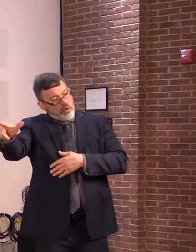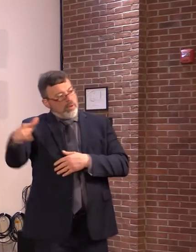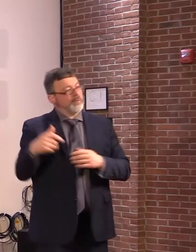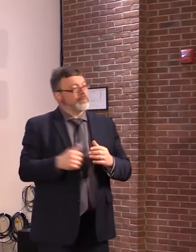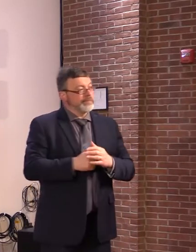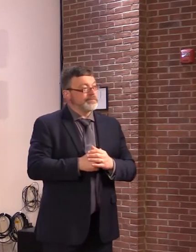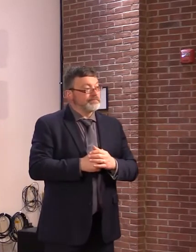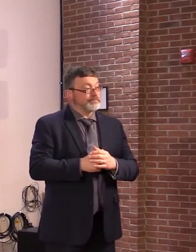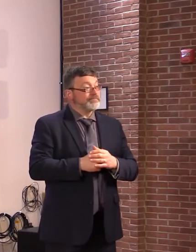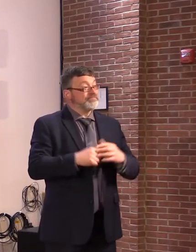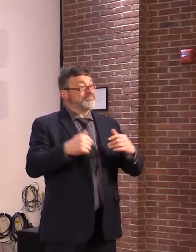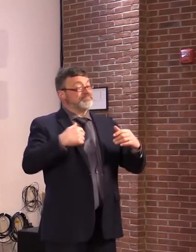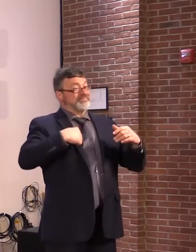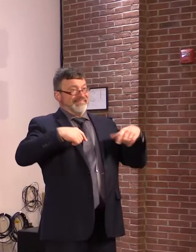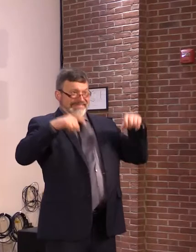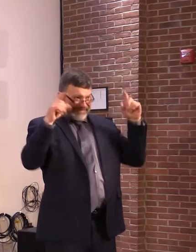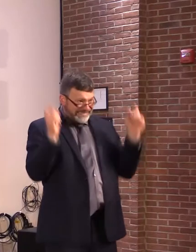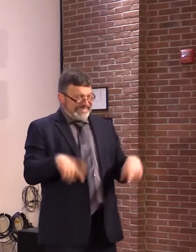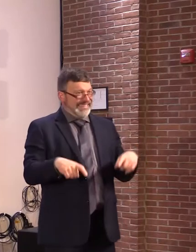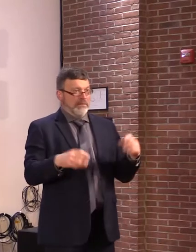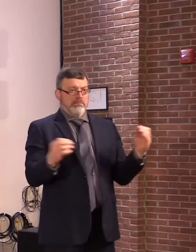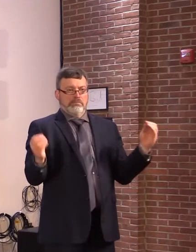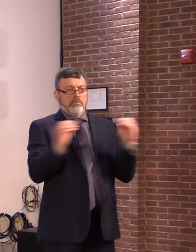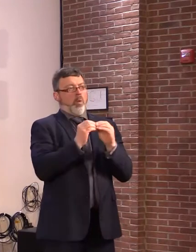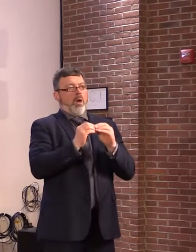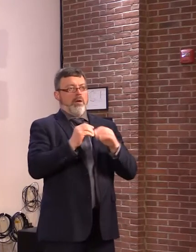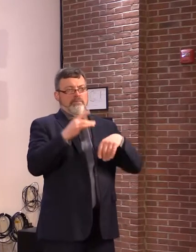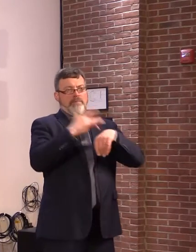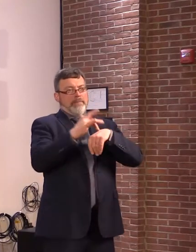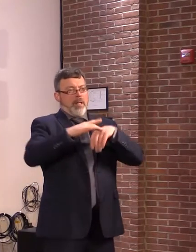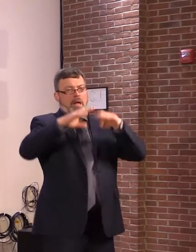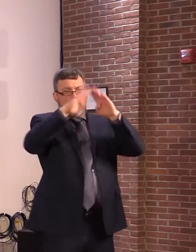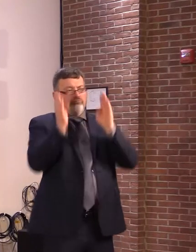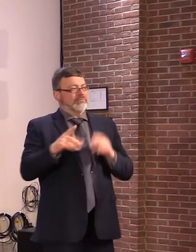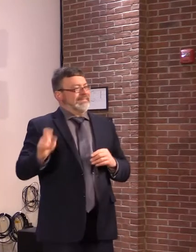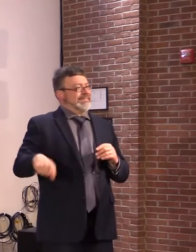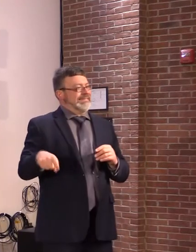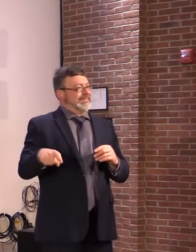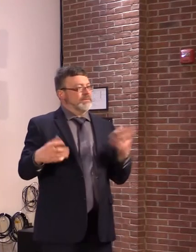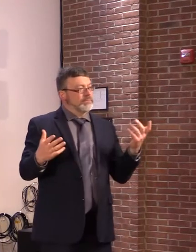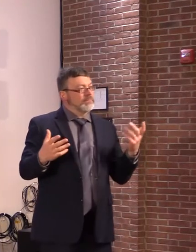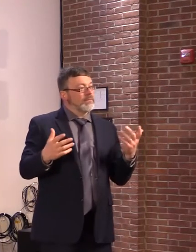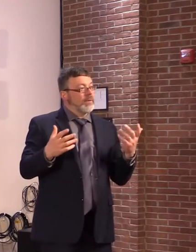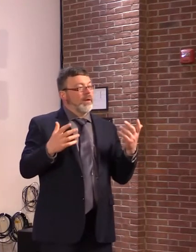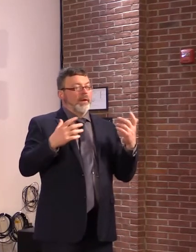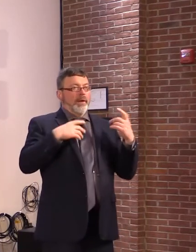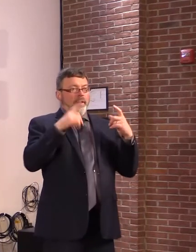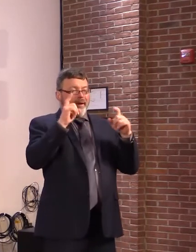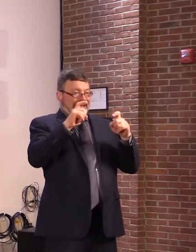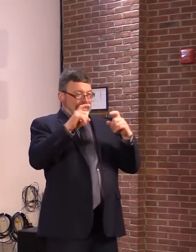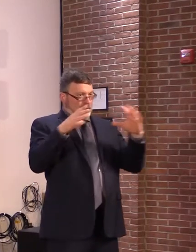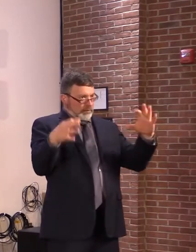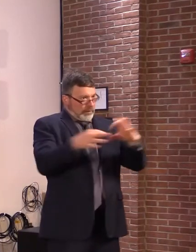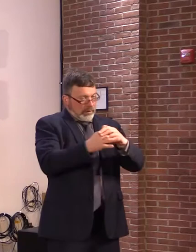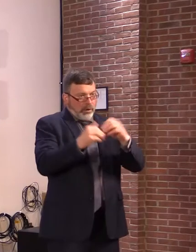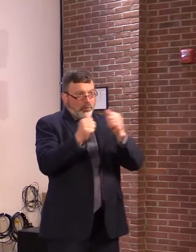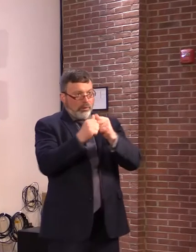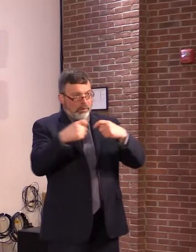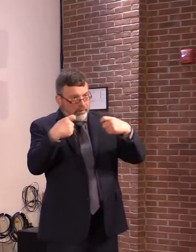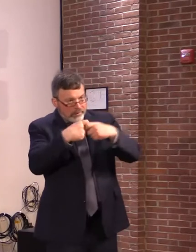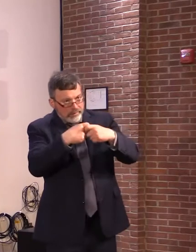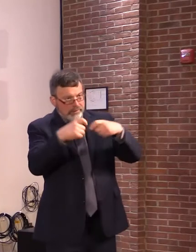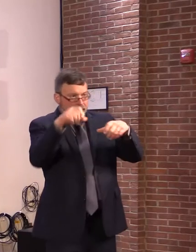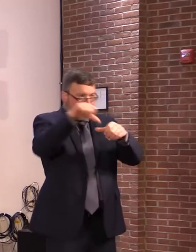a smart growth way with the proper planning and infrastructure to go along with it. So, there's a lot of positive work in the housing front,